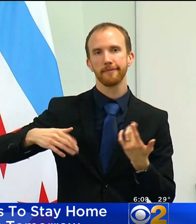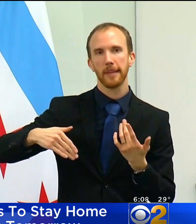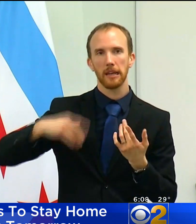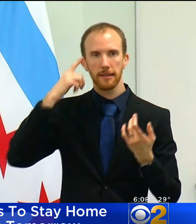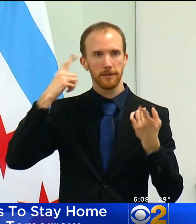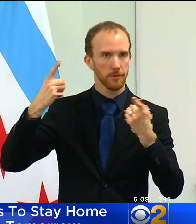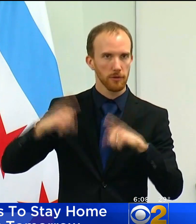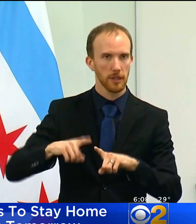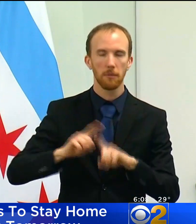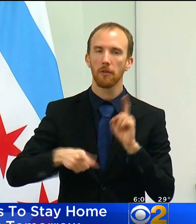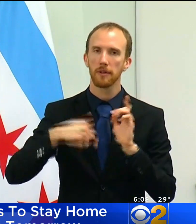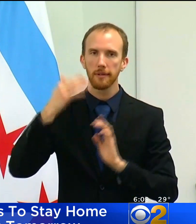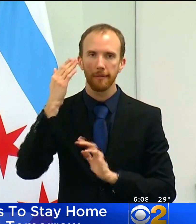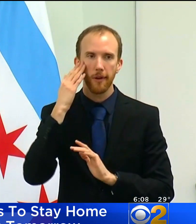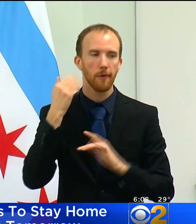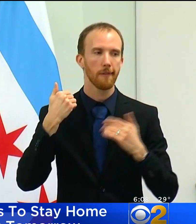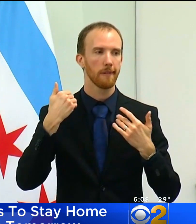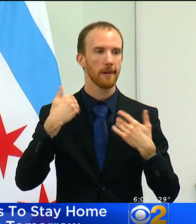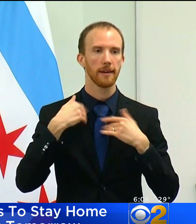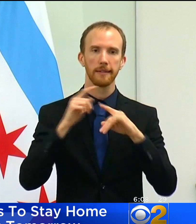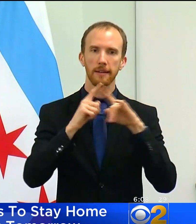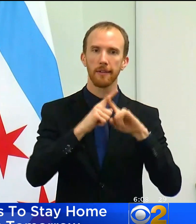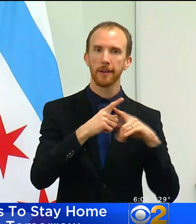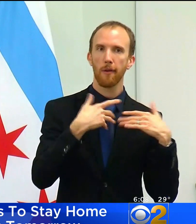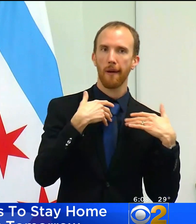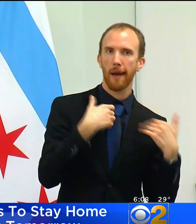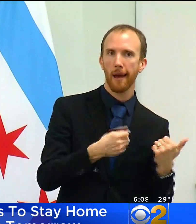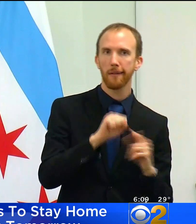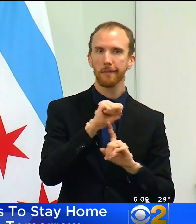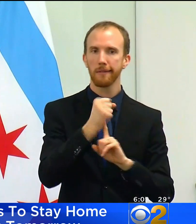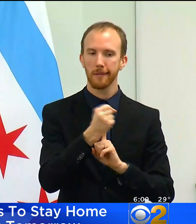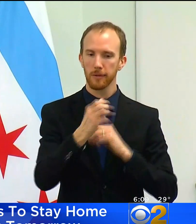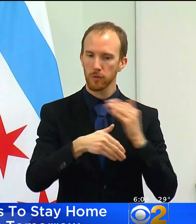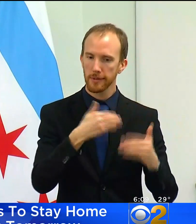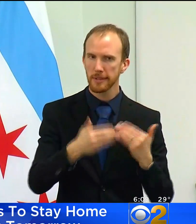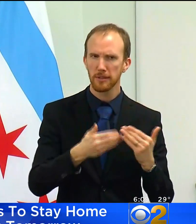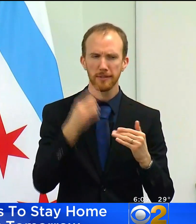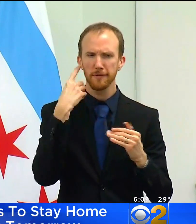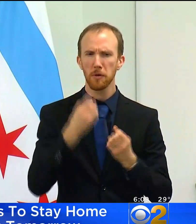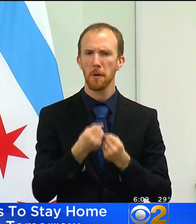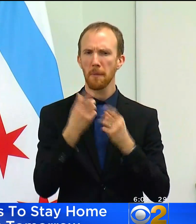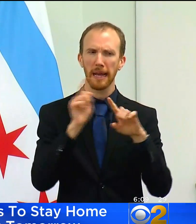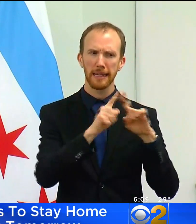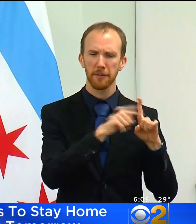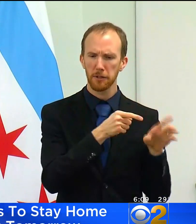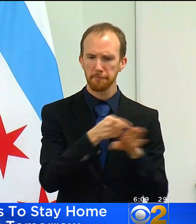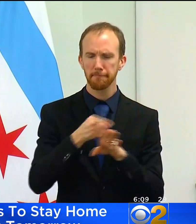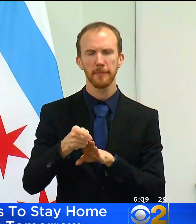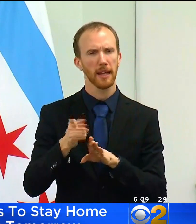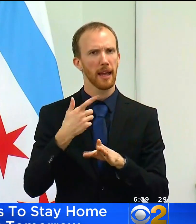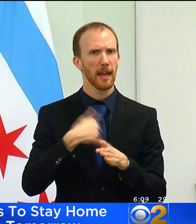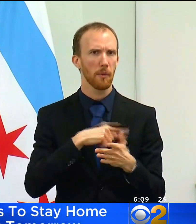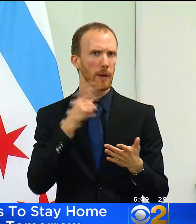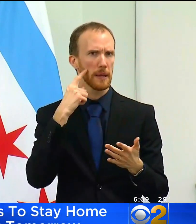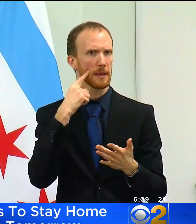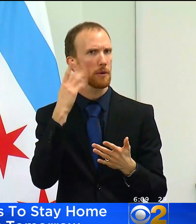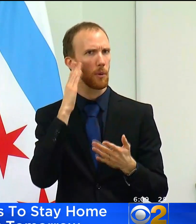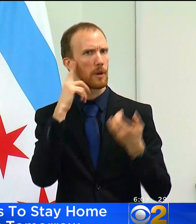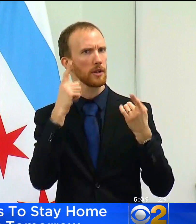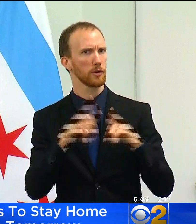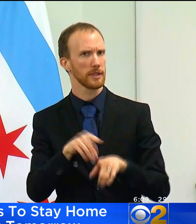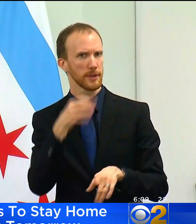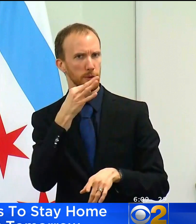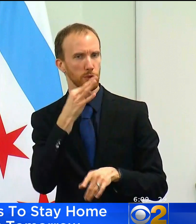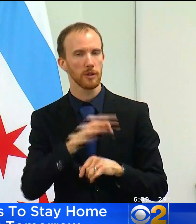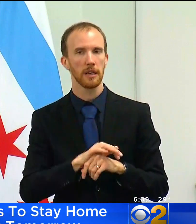and safety protocols in a number of other areas and still continue to believe that an agreement is close. I am in touch with district district